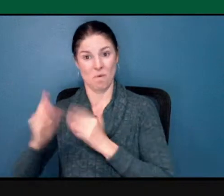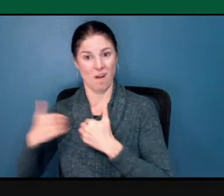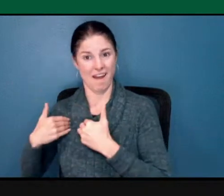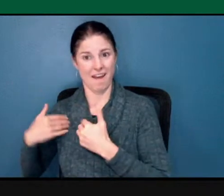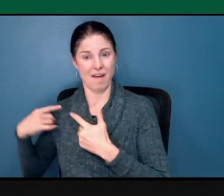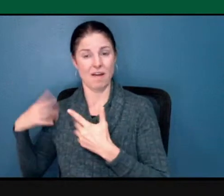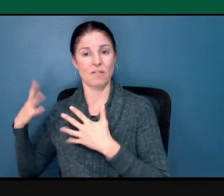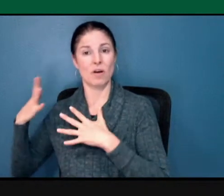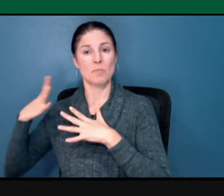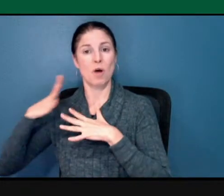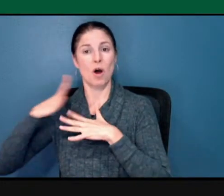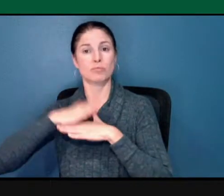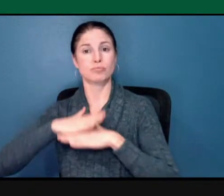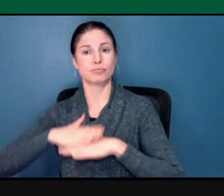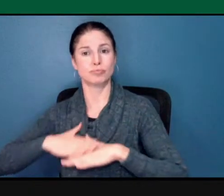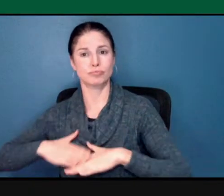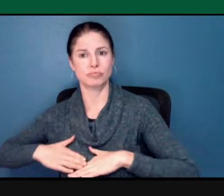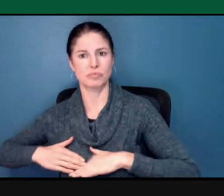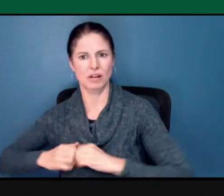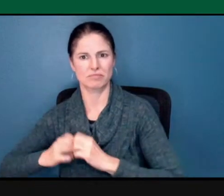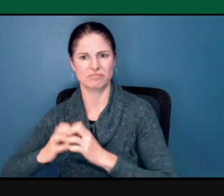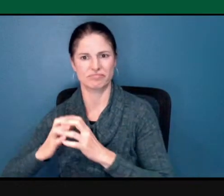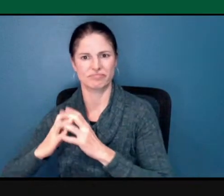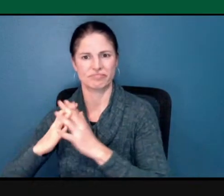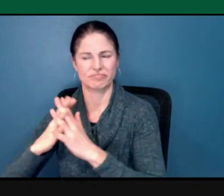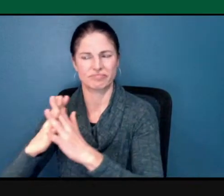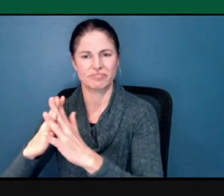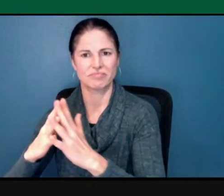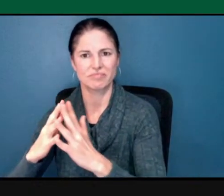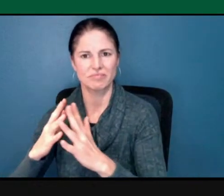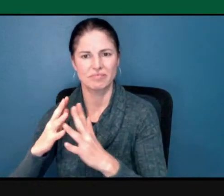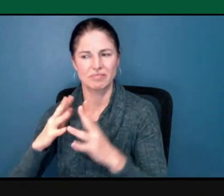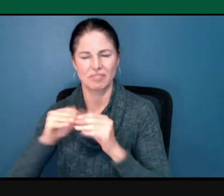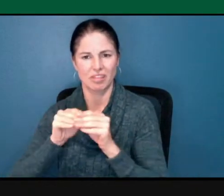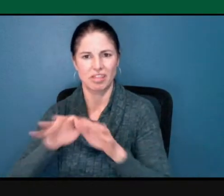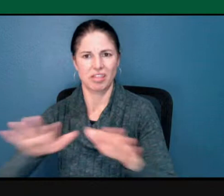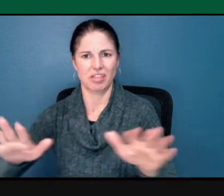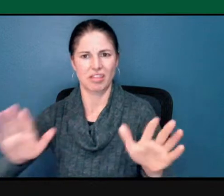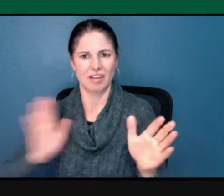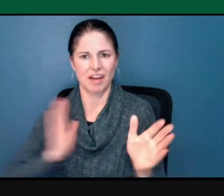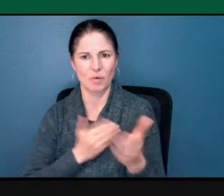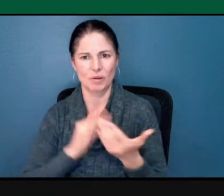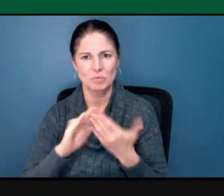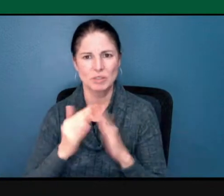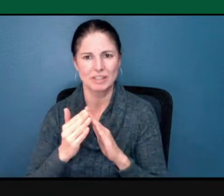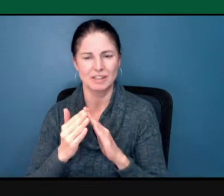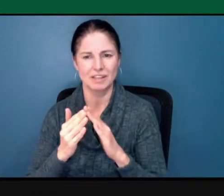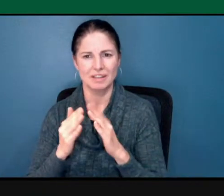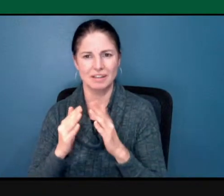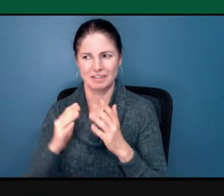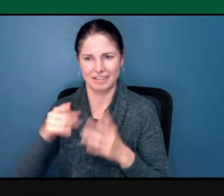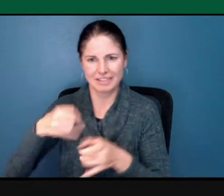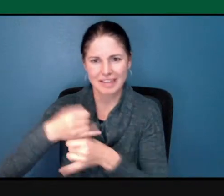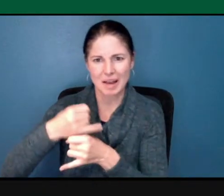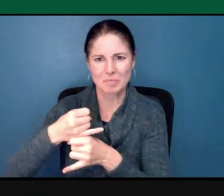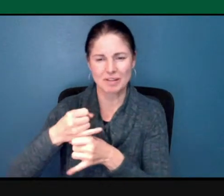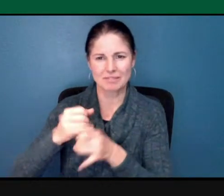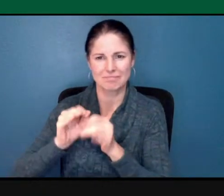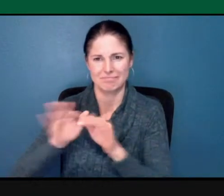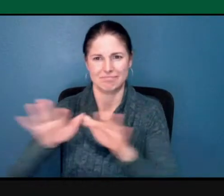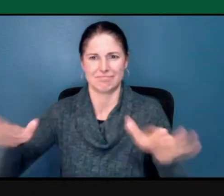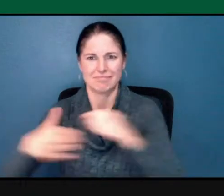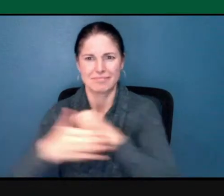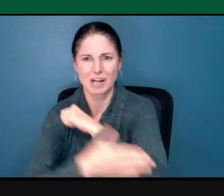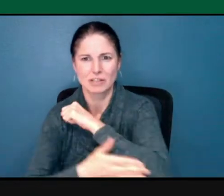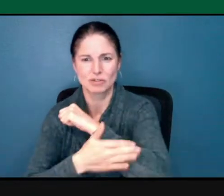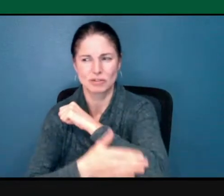and throughout our community and throughout our country. Who could believe that